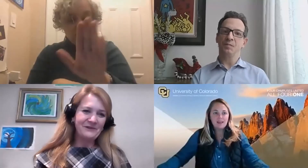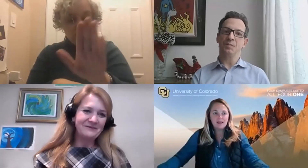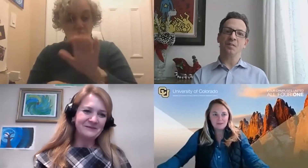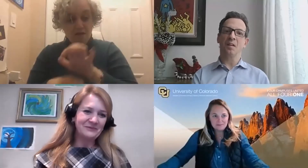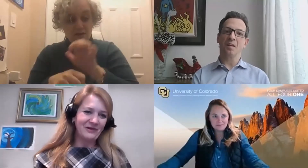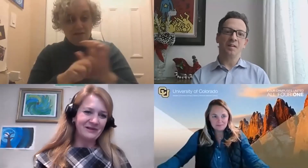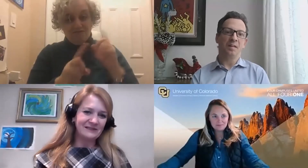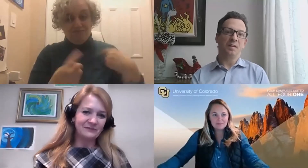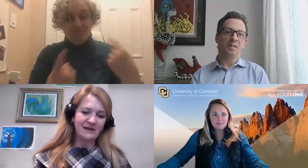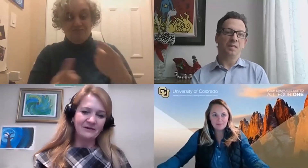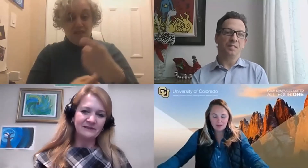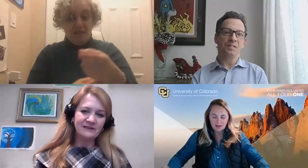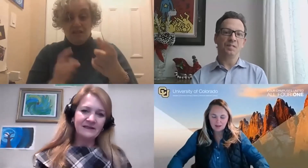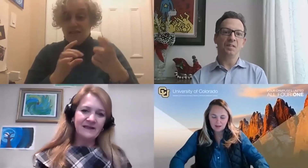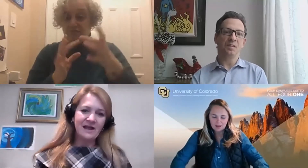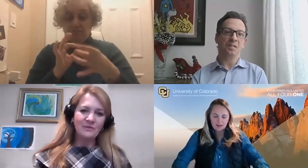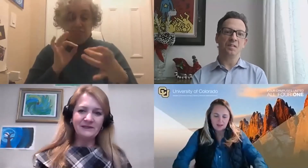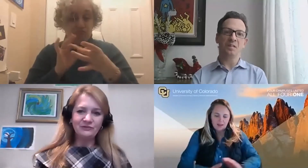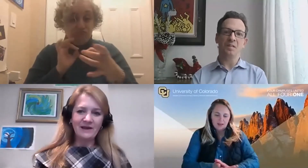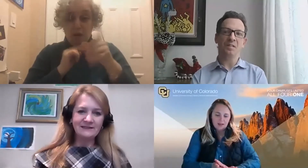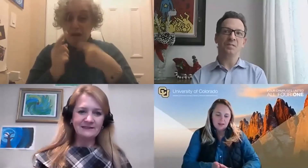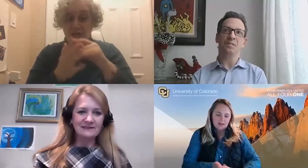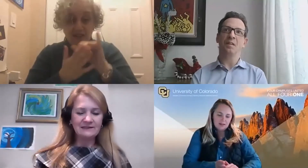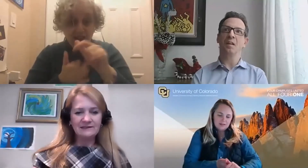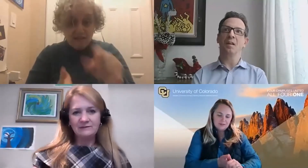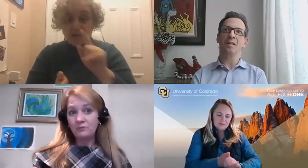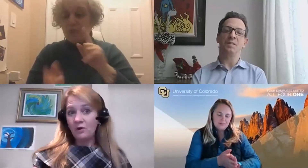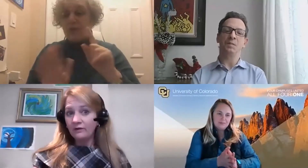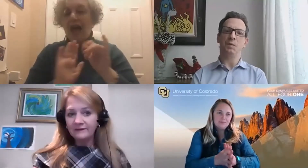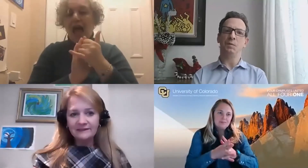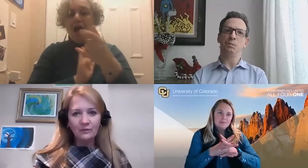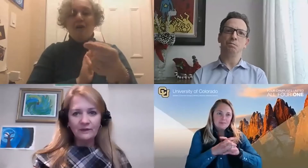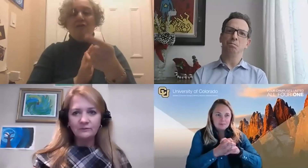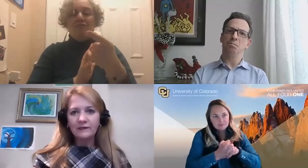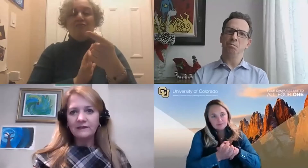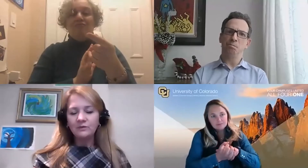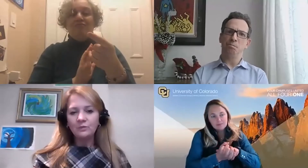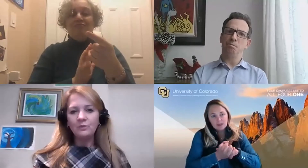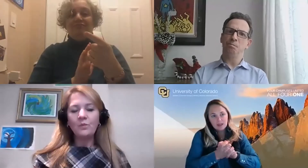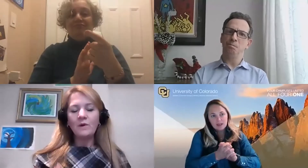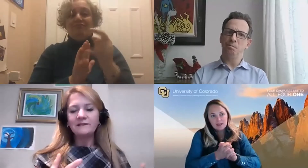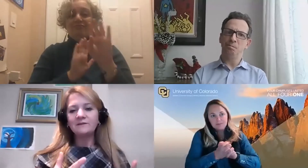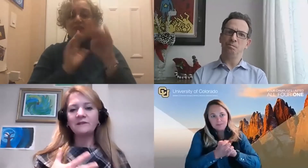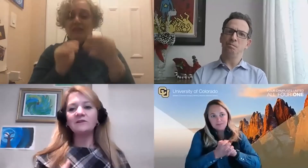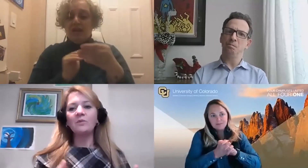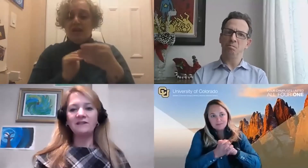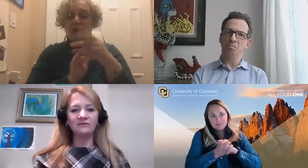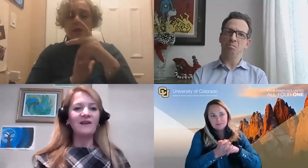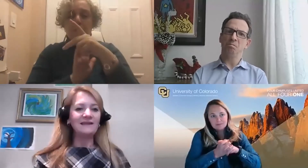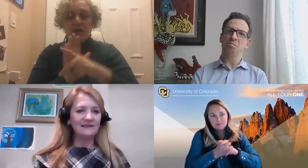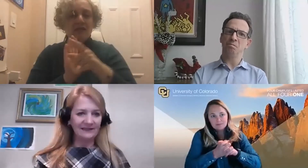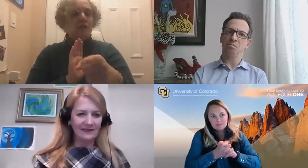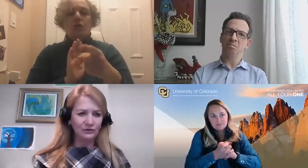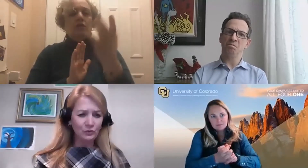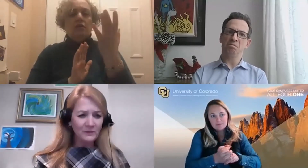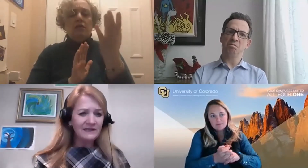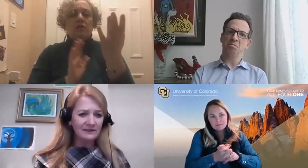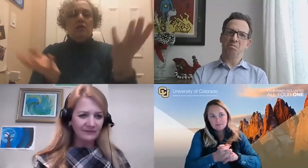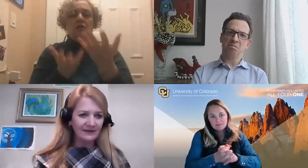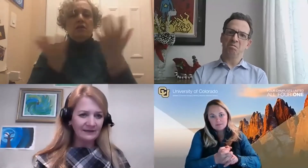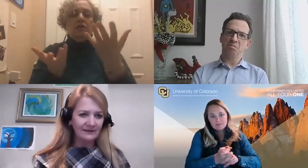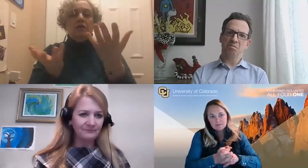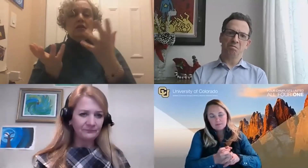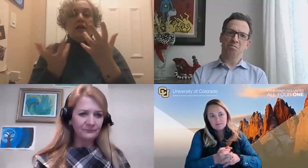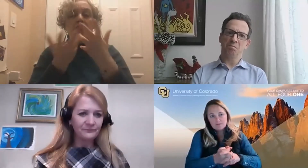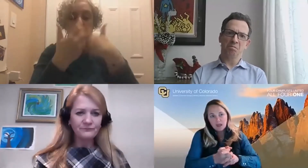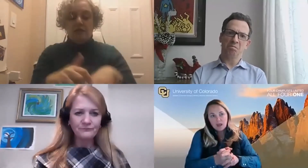Do you have some thoughts around how we address policy? What's the way to regulate? Do we need